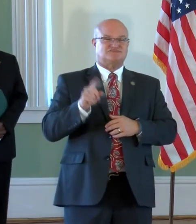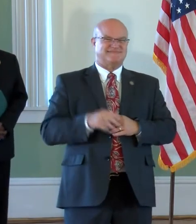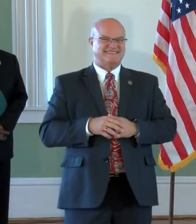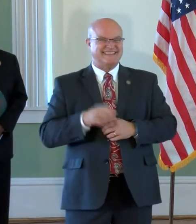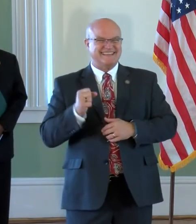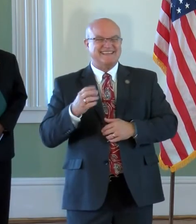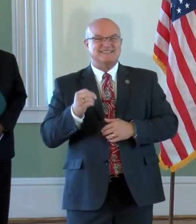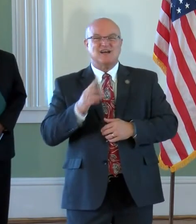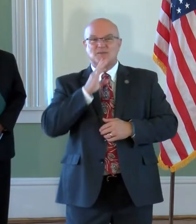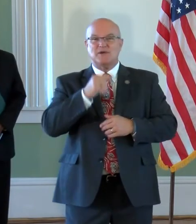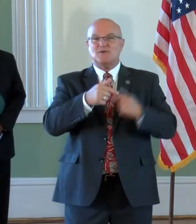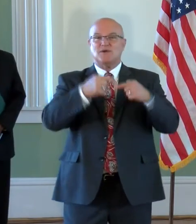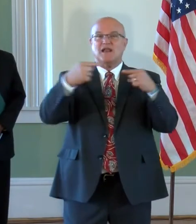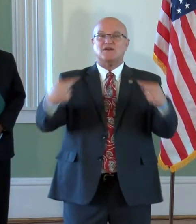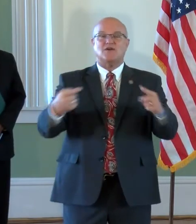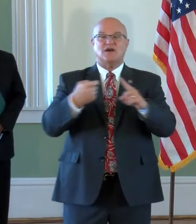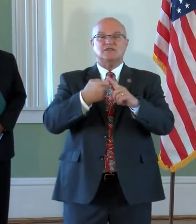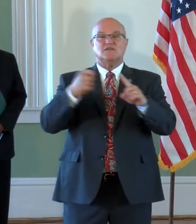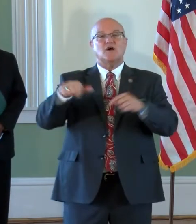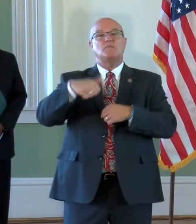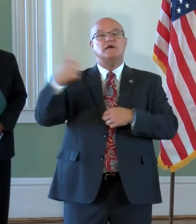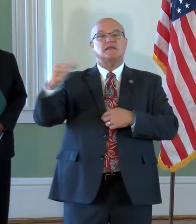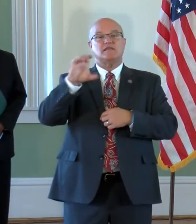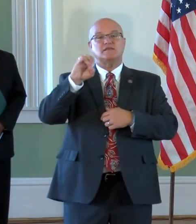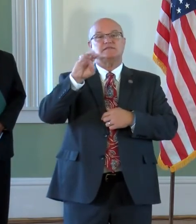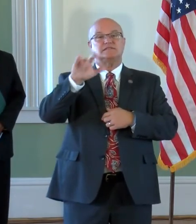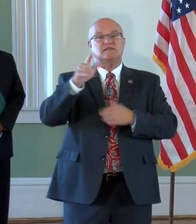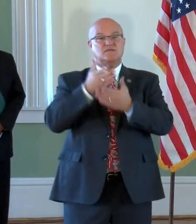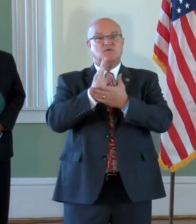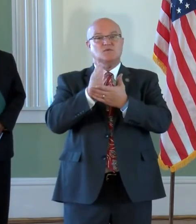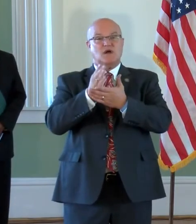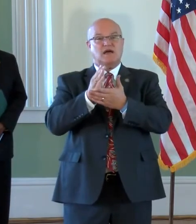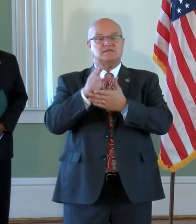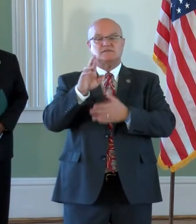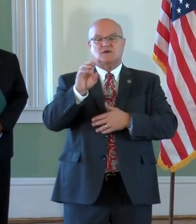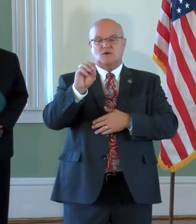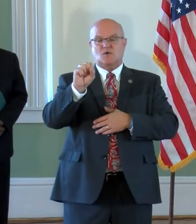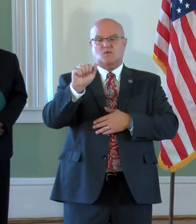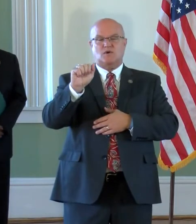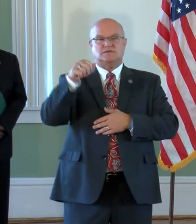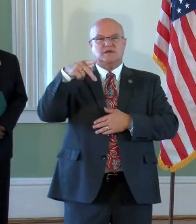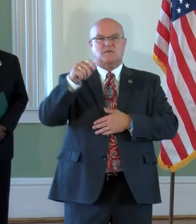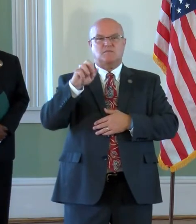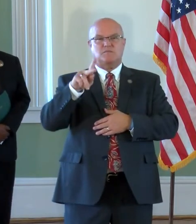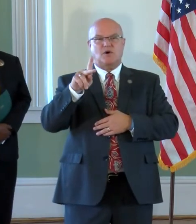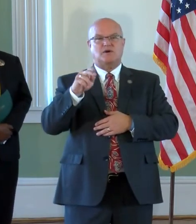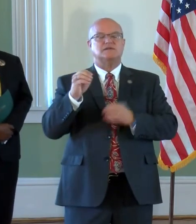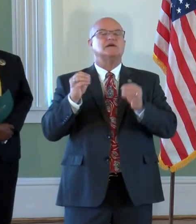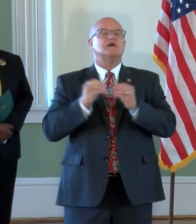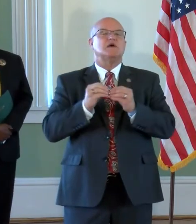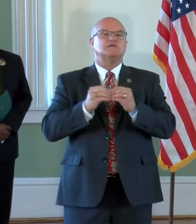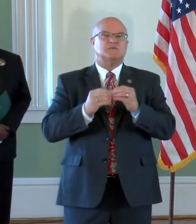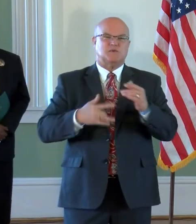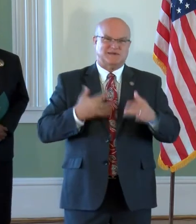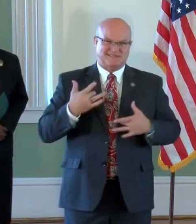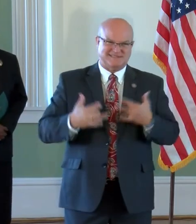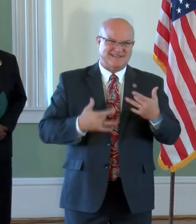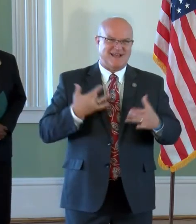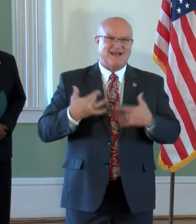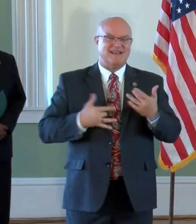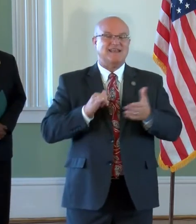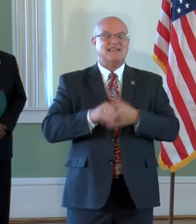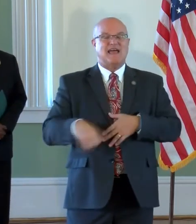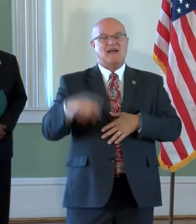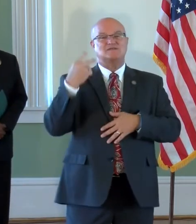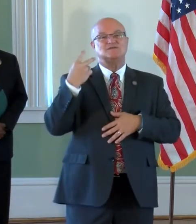also to be right across from another civil rights icon in Rosa Parks, I think is even more exciting that they will that you will